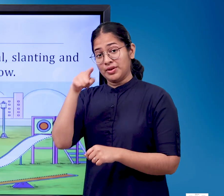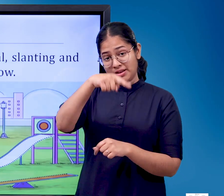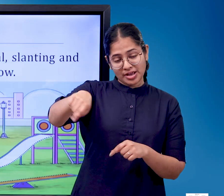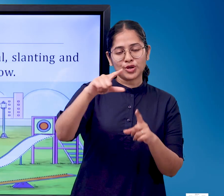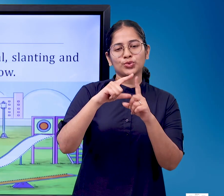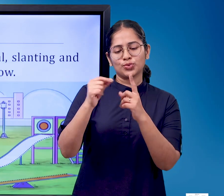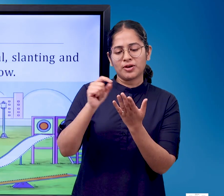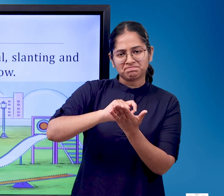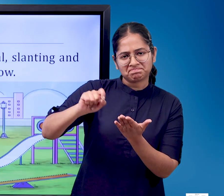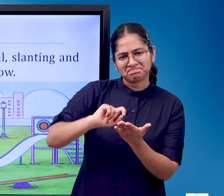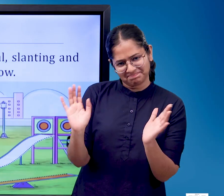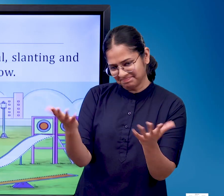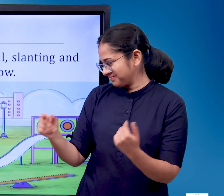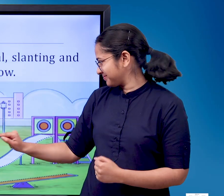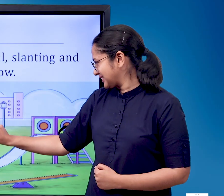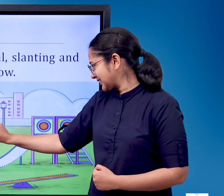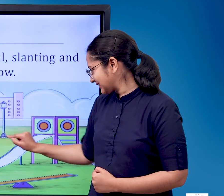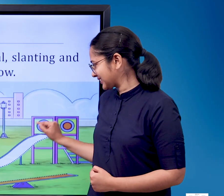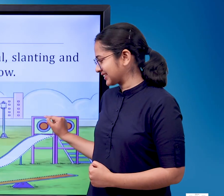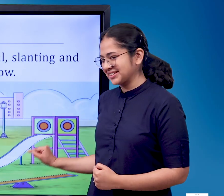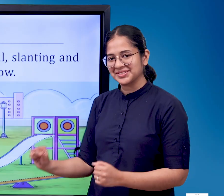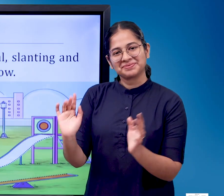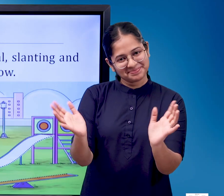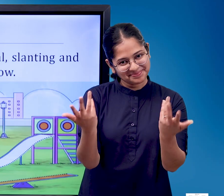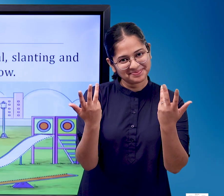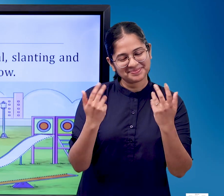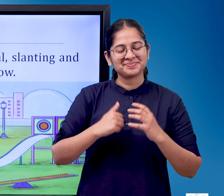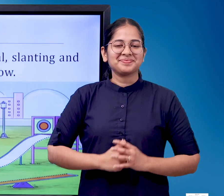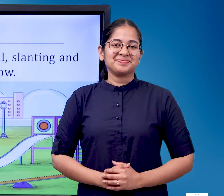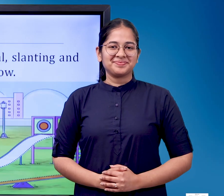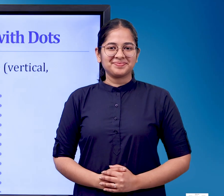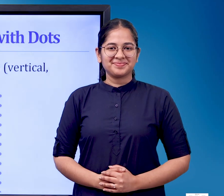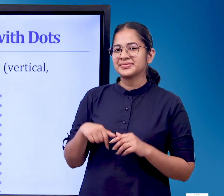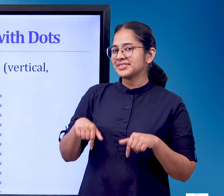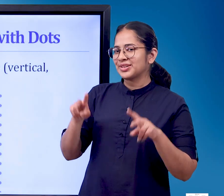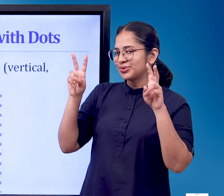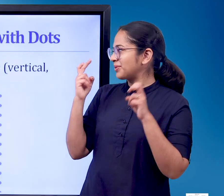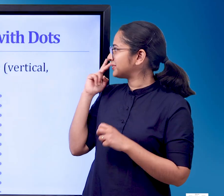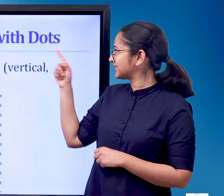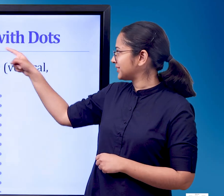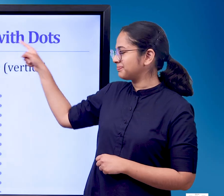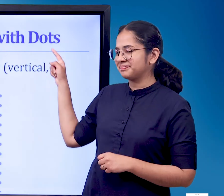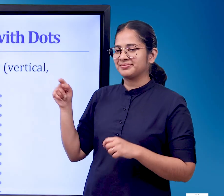of a children's park having a swing, seesaw etc. Let us play with dots